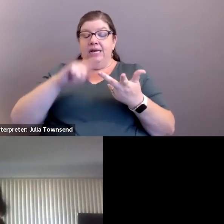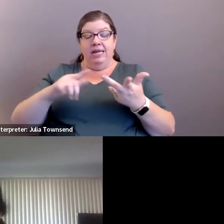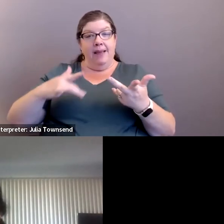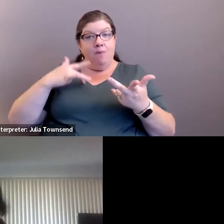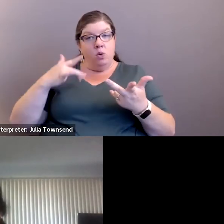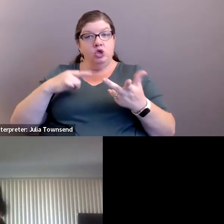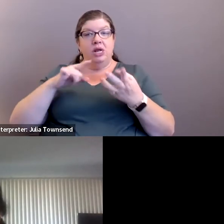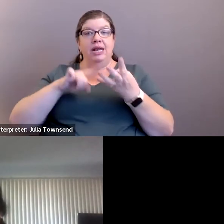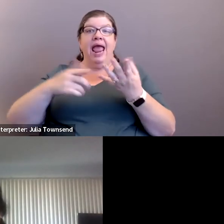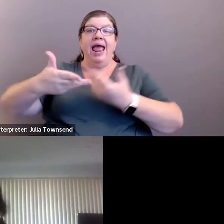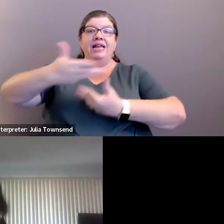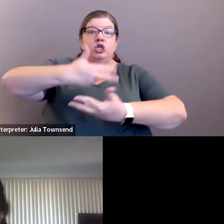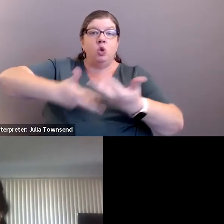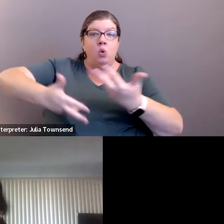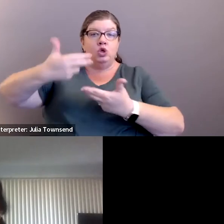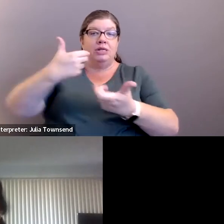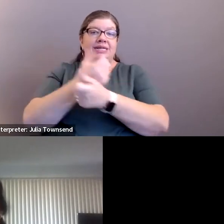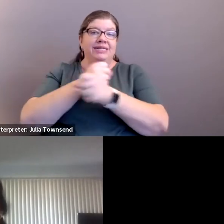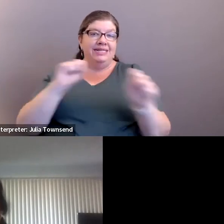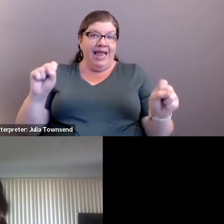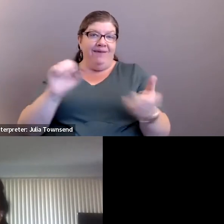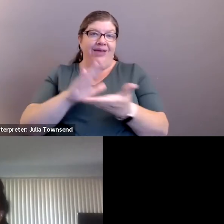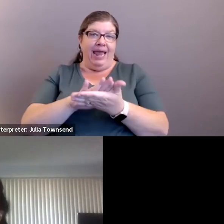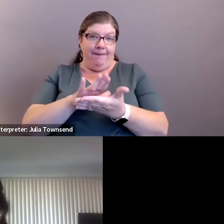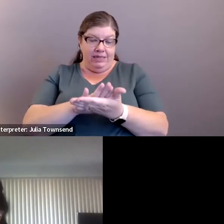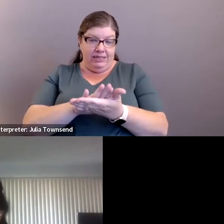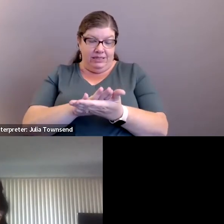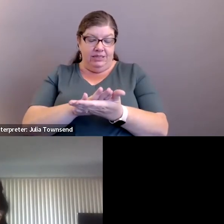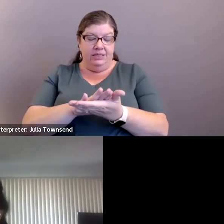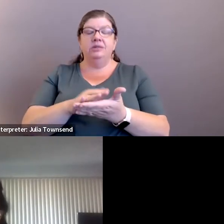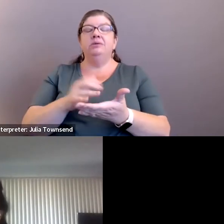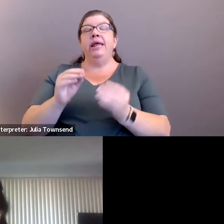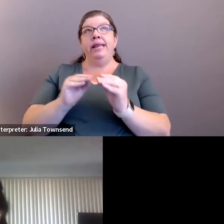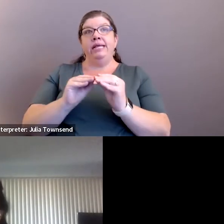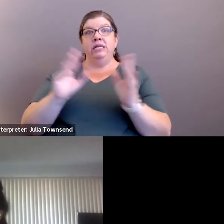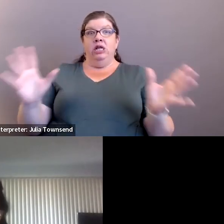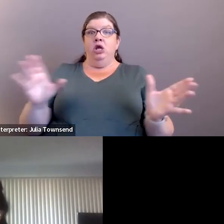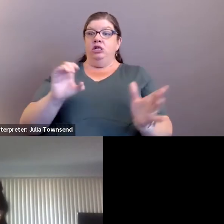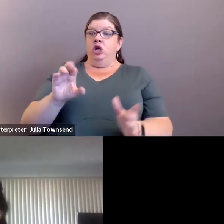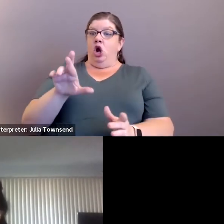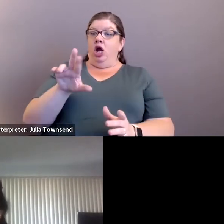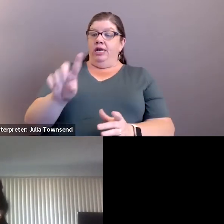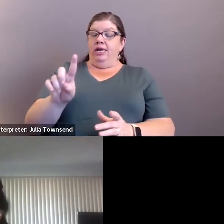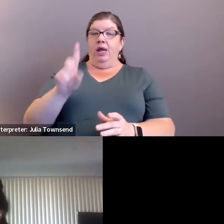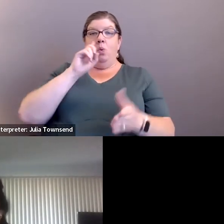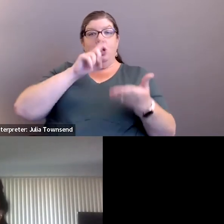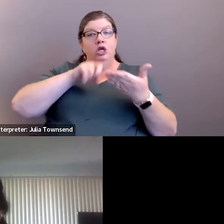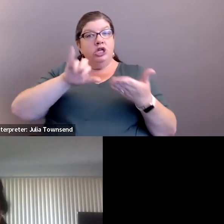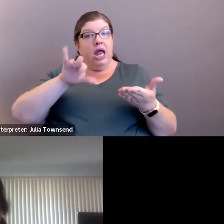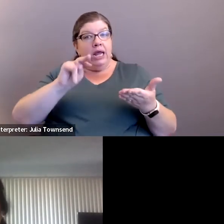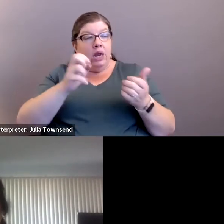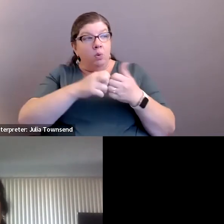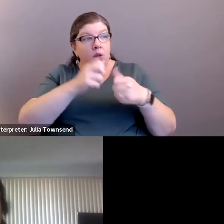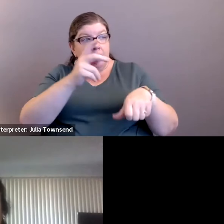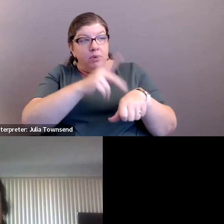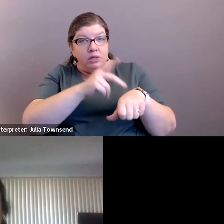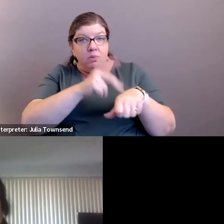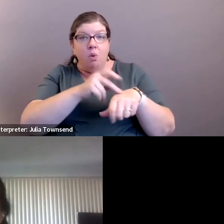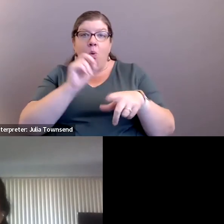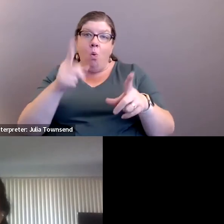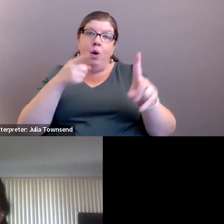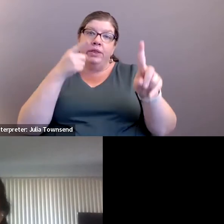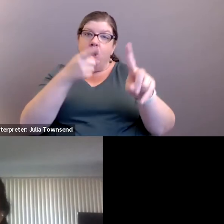and socially safe campuses. It is clear that the CRD will do check-ins with the principal or their